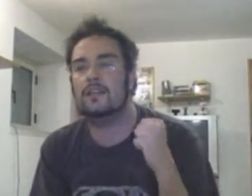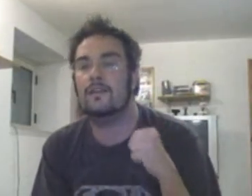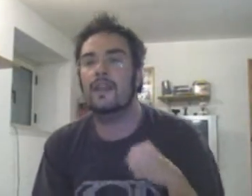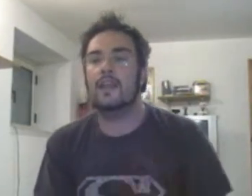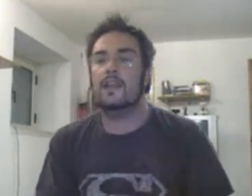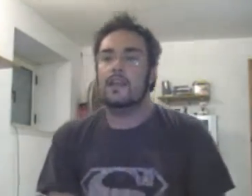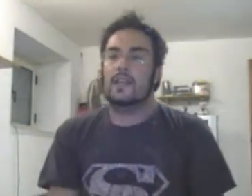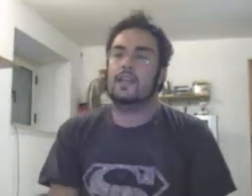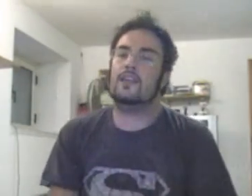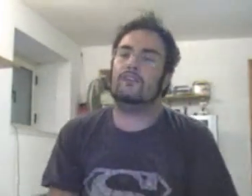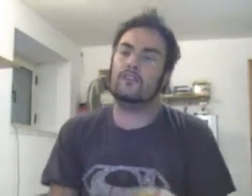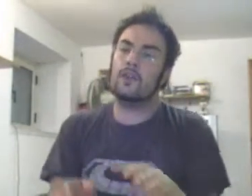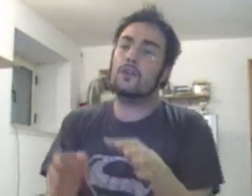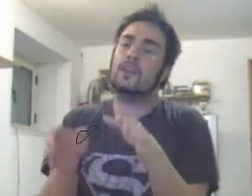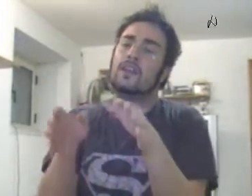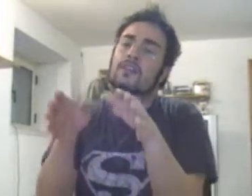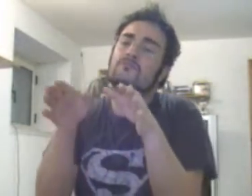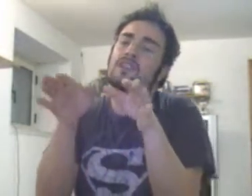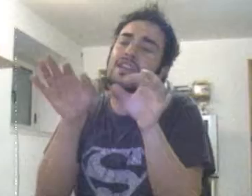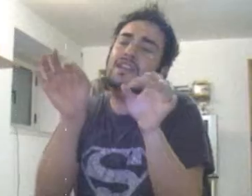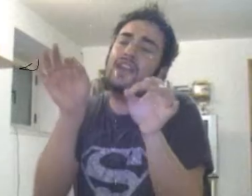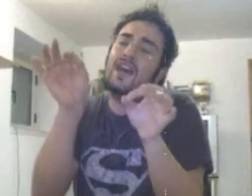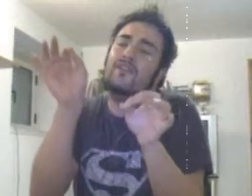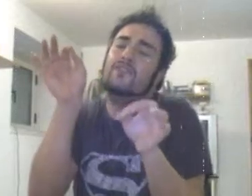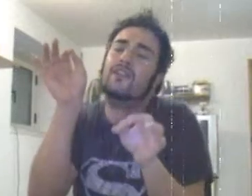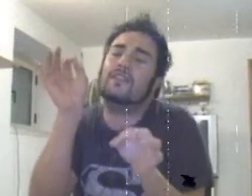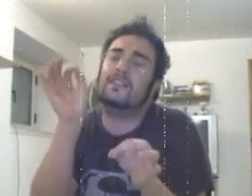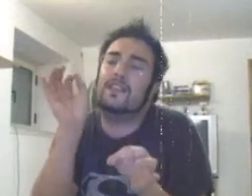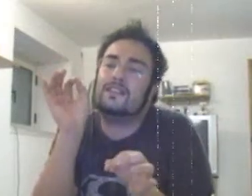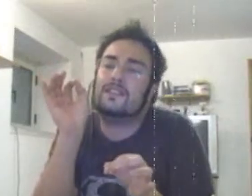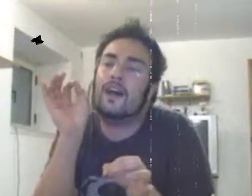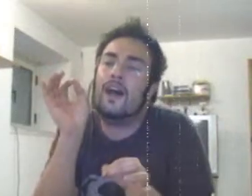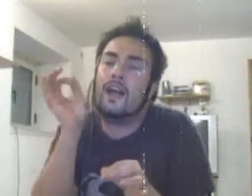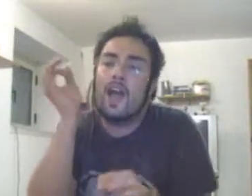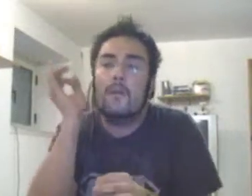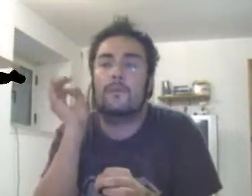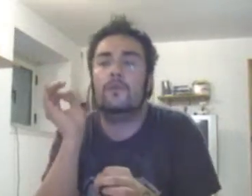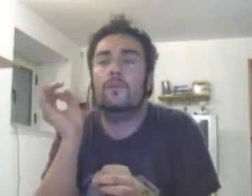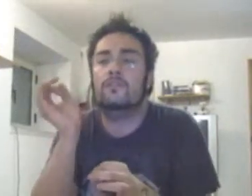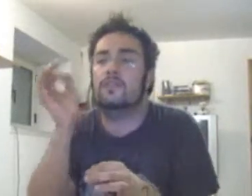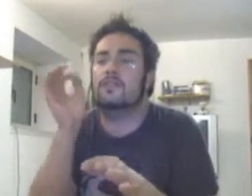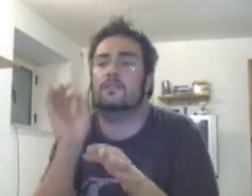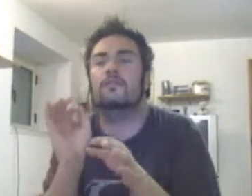If you give me a much answer I will disturb